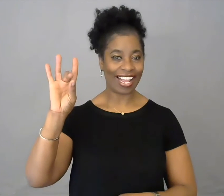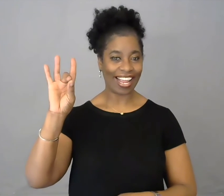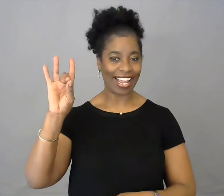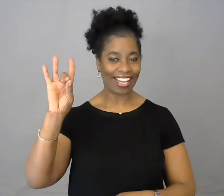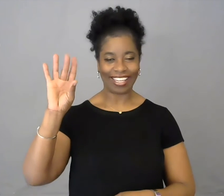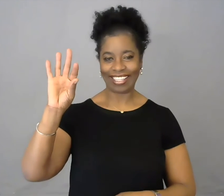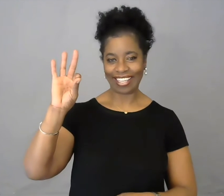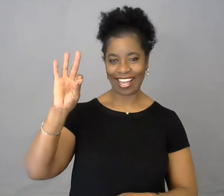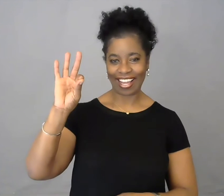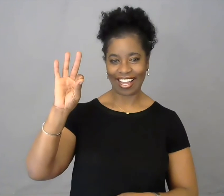eight, nine.